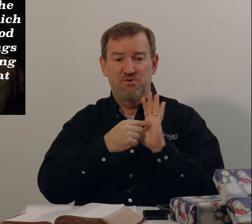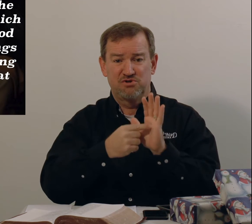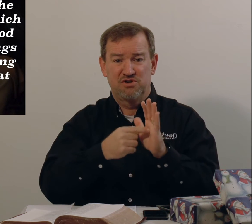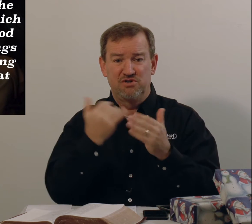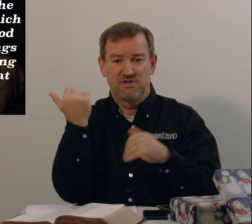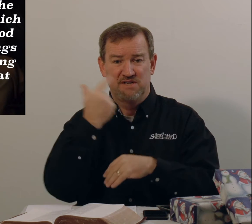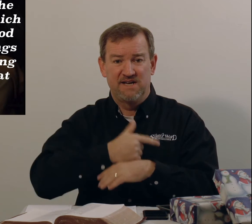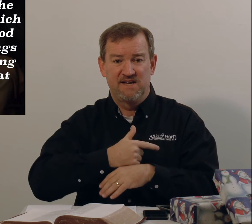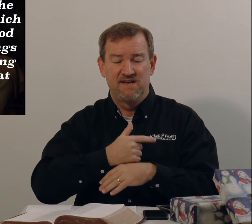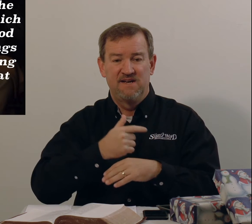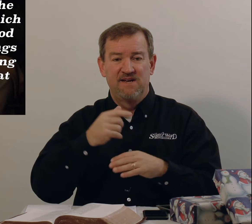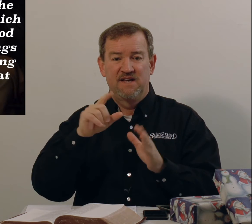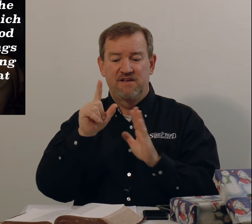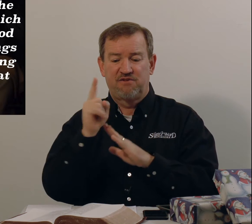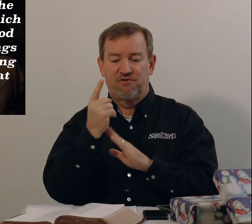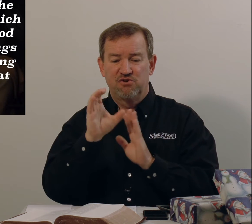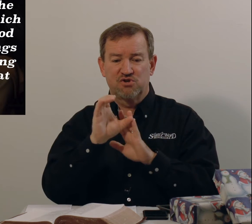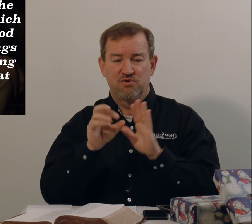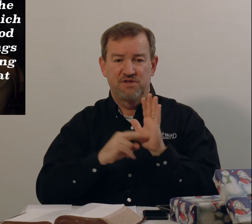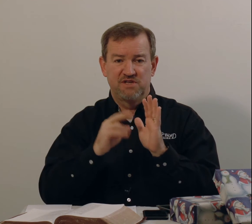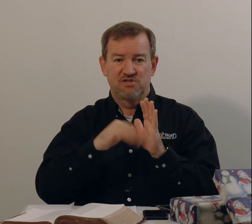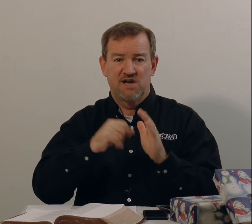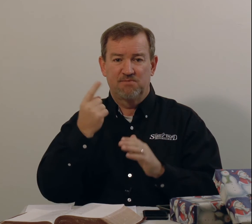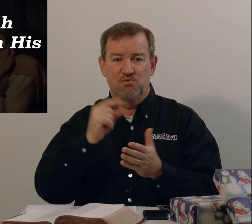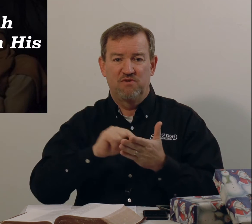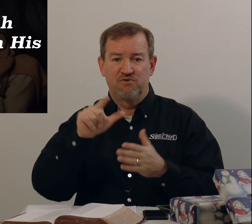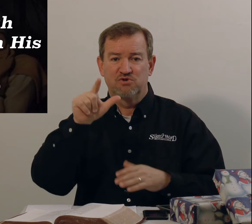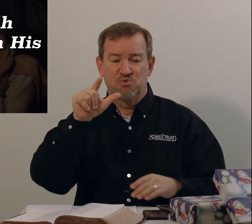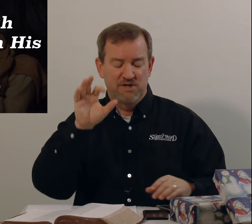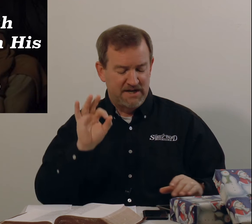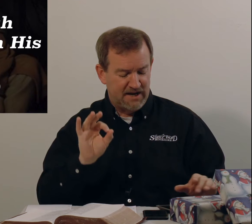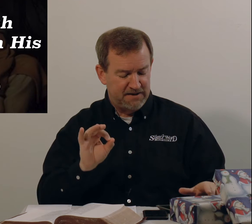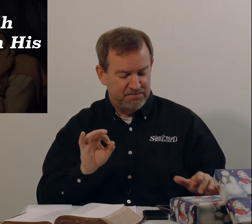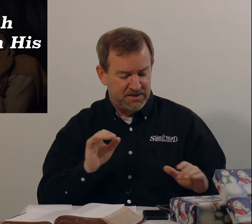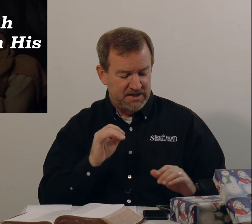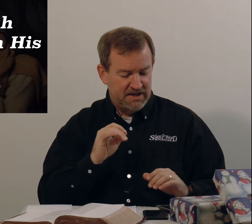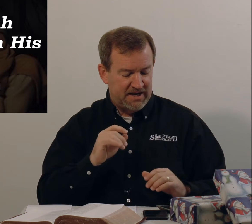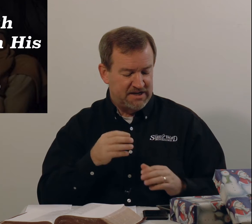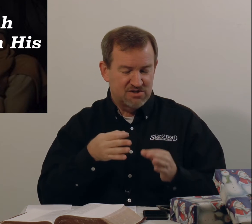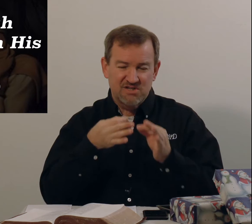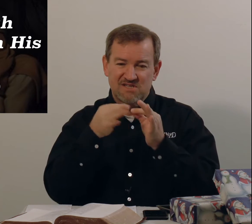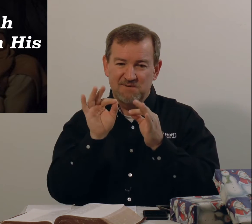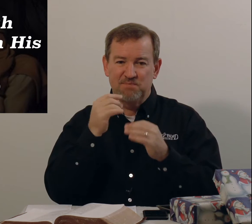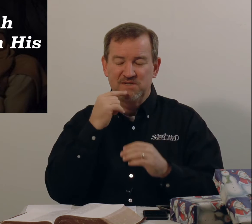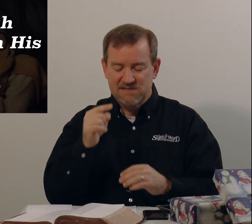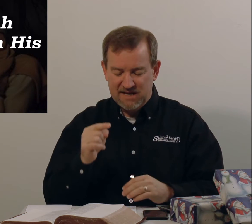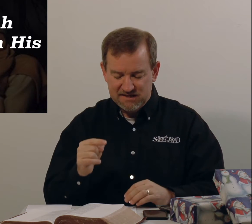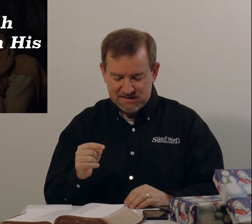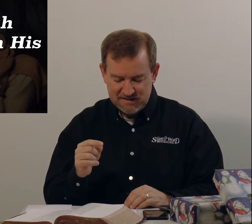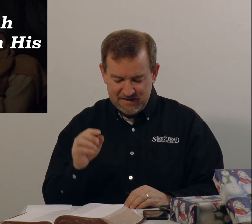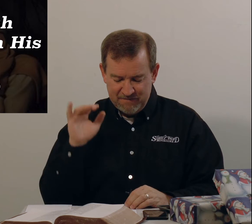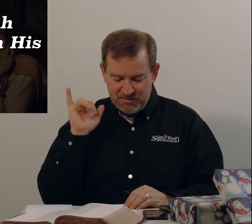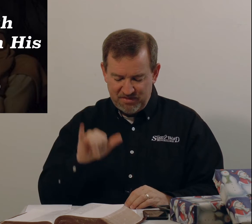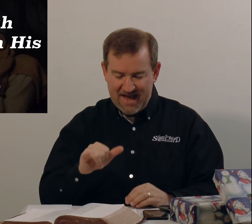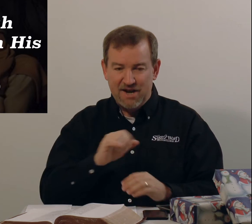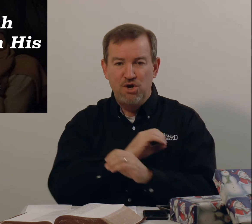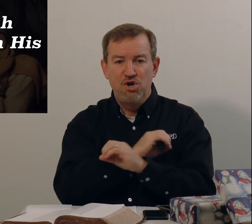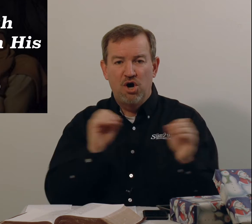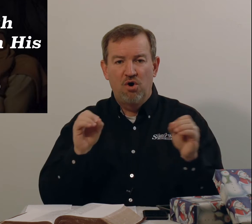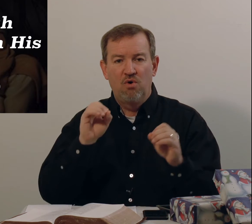want to show you today is 1 Corinthians chapter 1 verse 29. And it just simply says that no